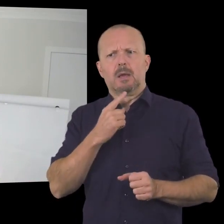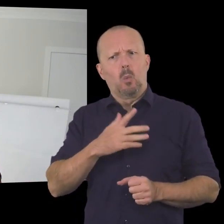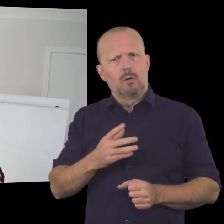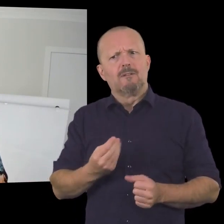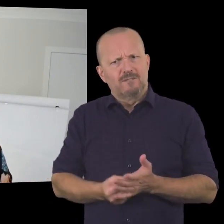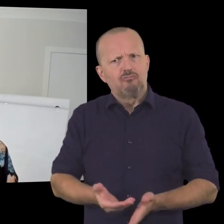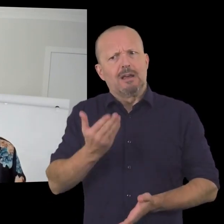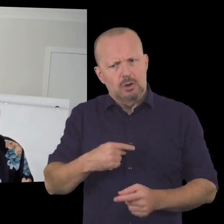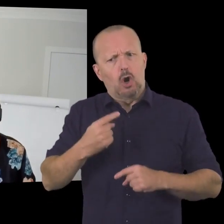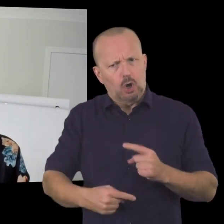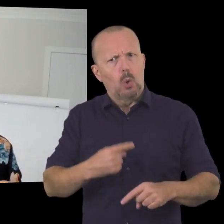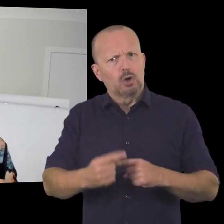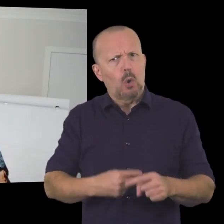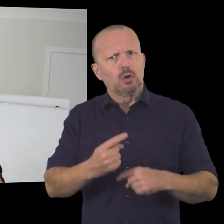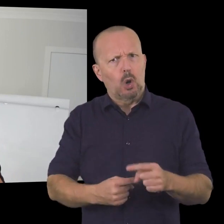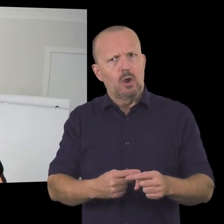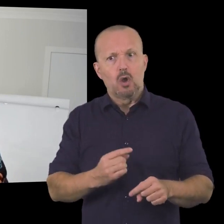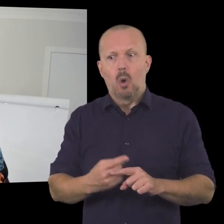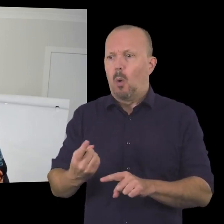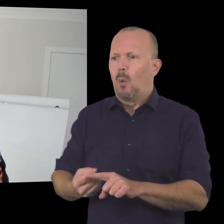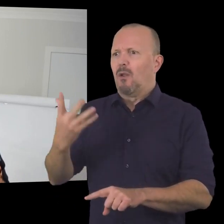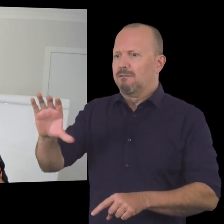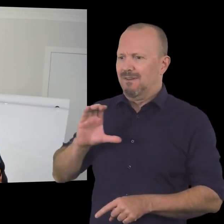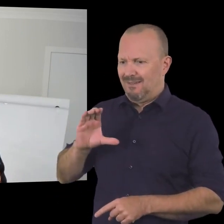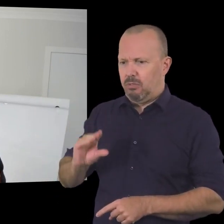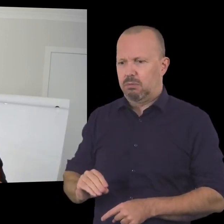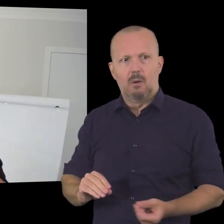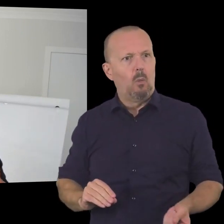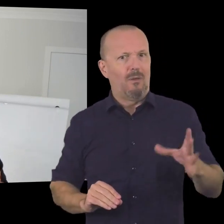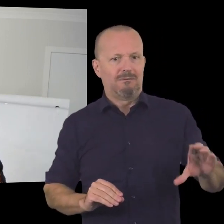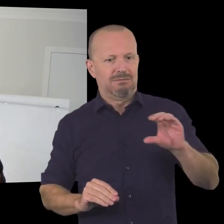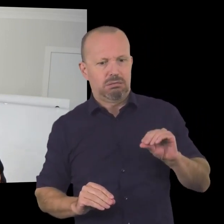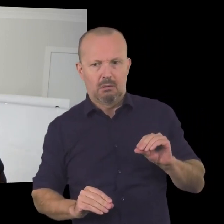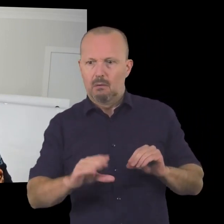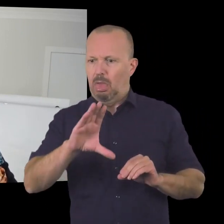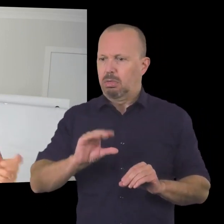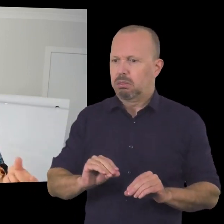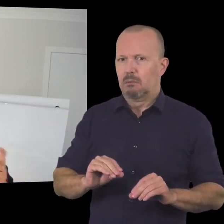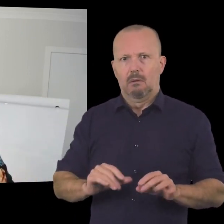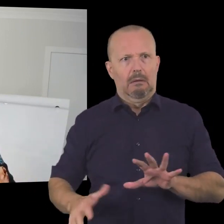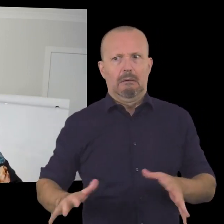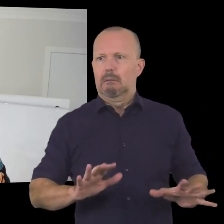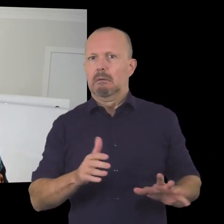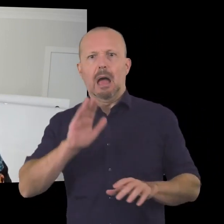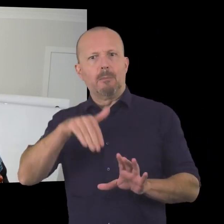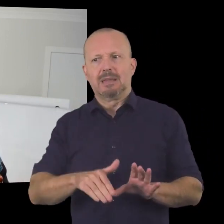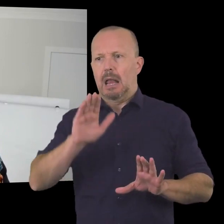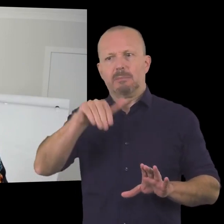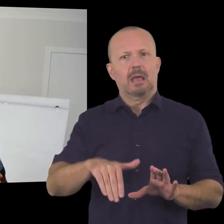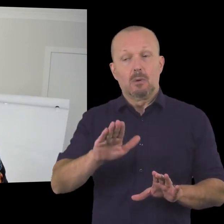or the ability to uh raise funds in an ongoing nature from an income stream rather than one-off one-off one-off